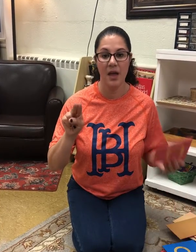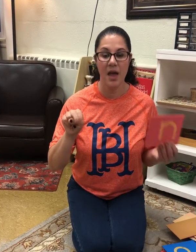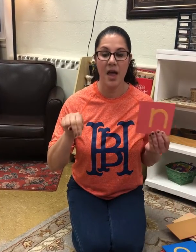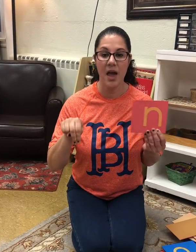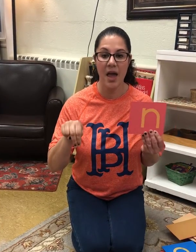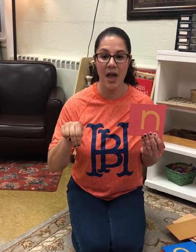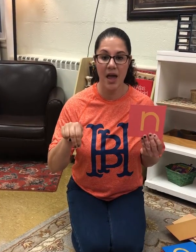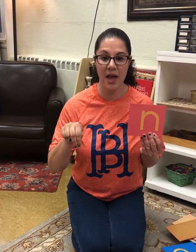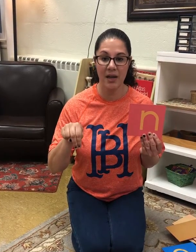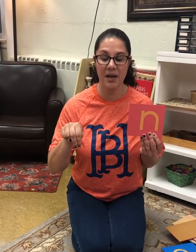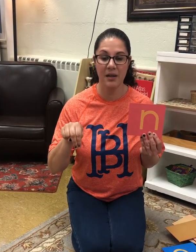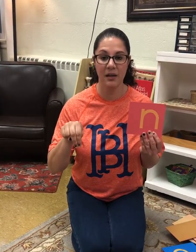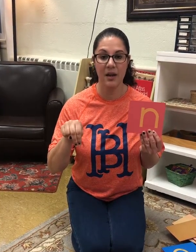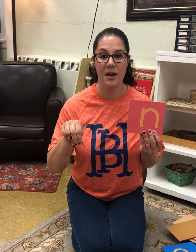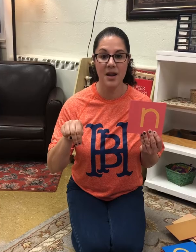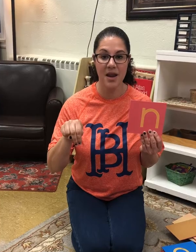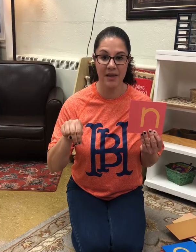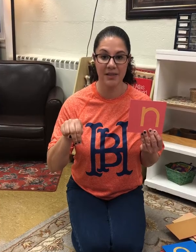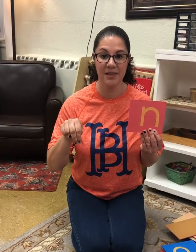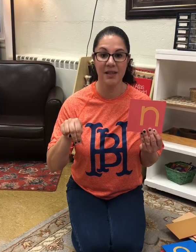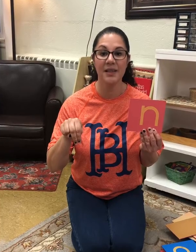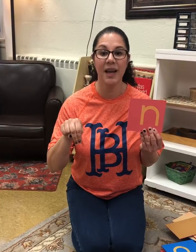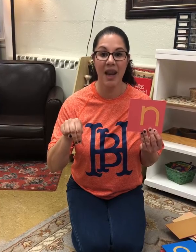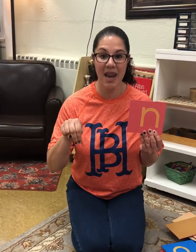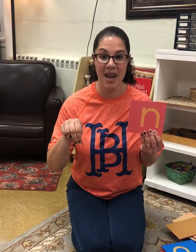N, nest, n.